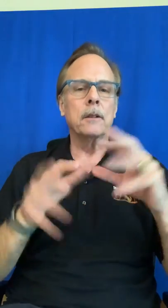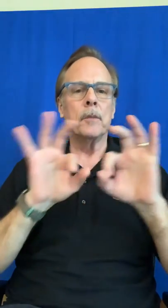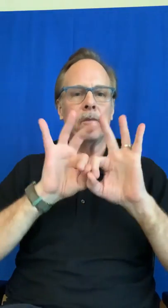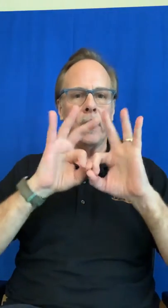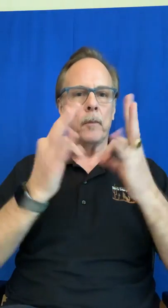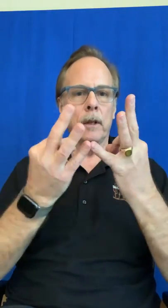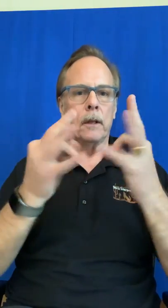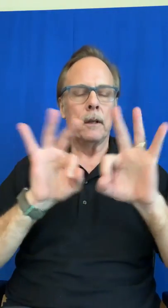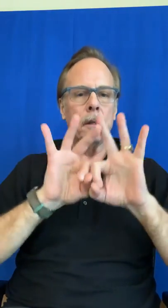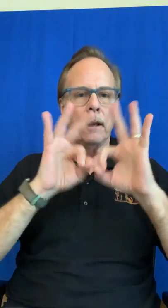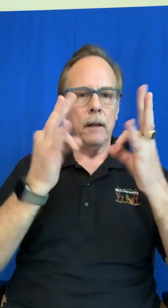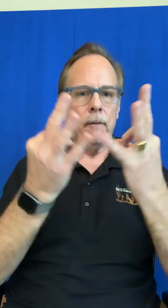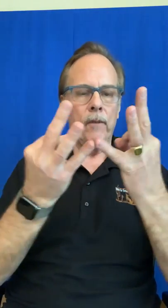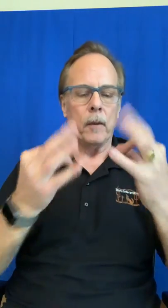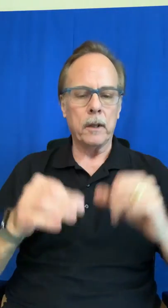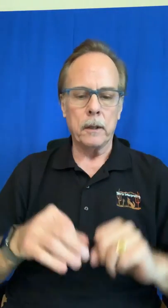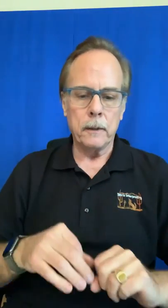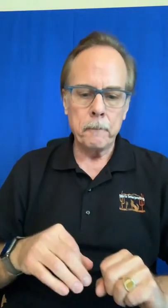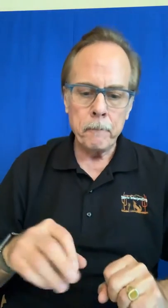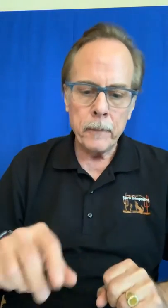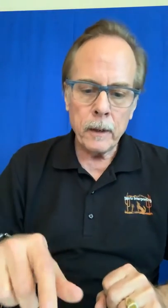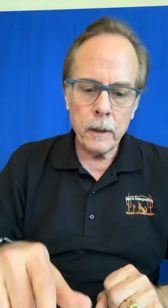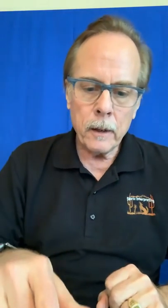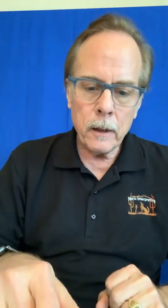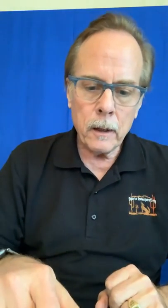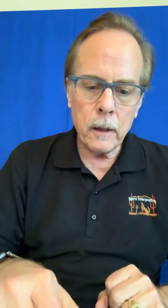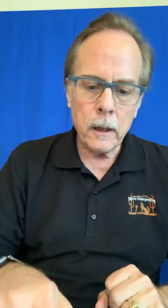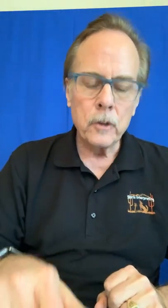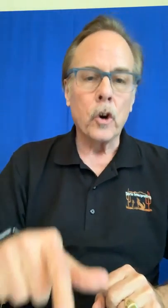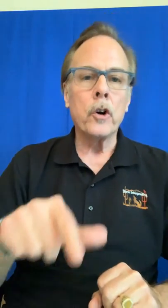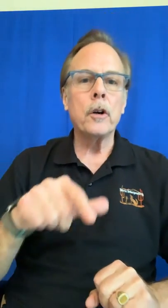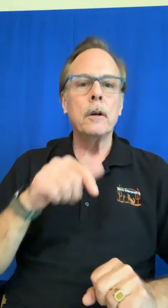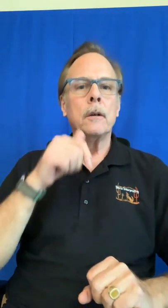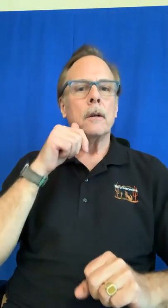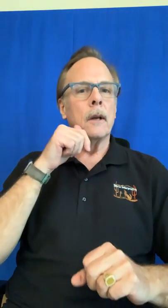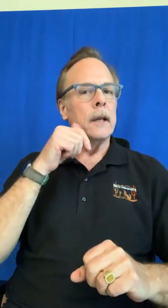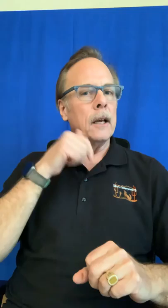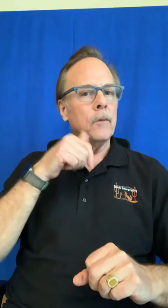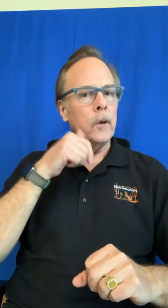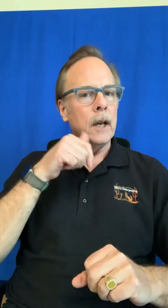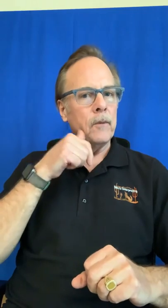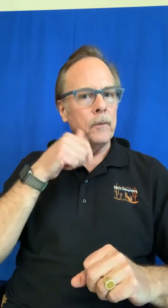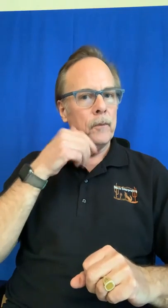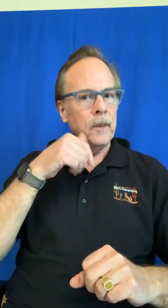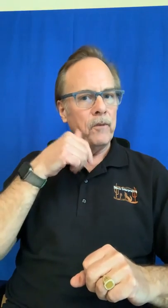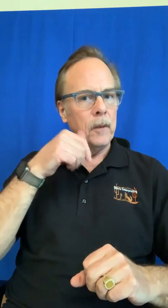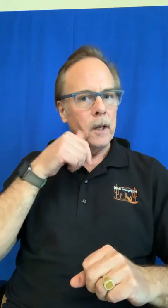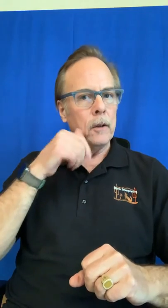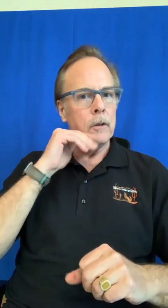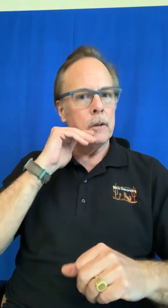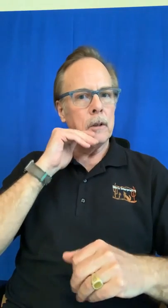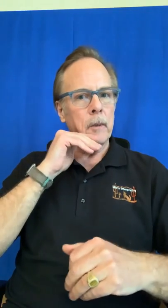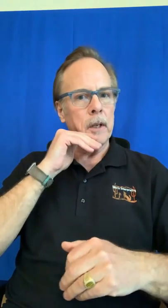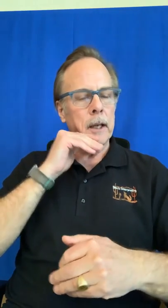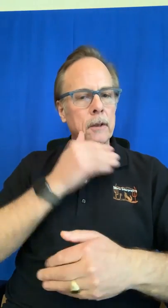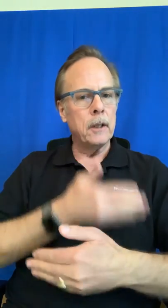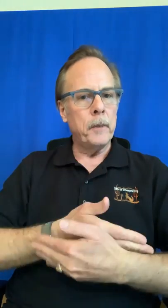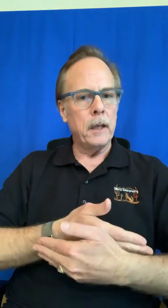but family family uh daughter again we have the female coming down to the baby